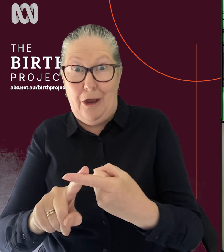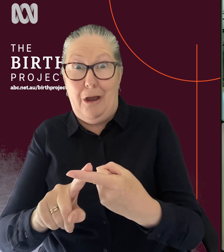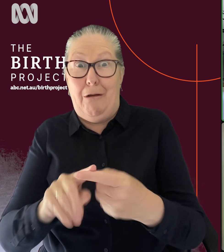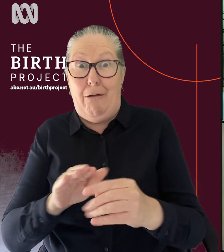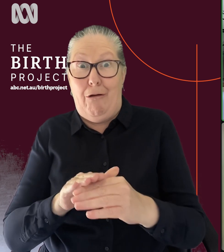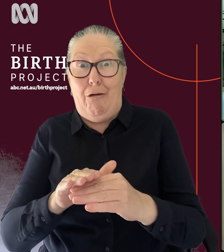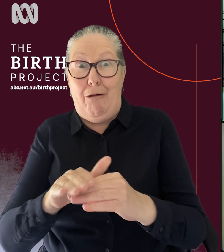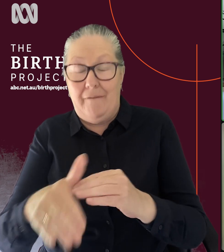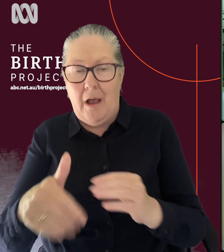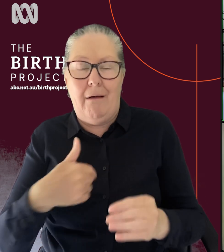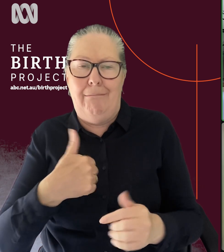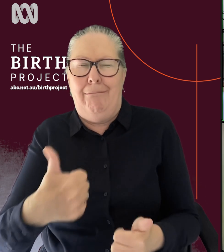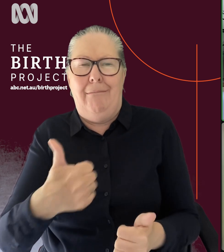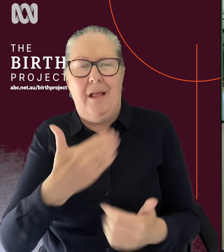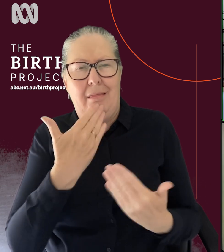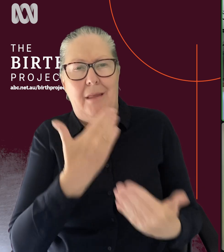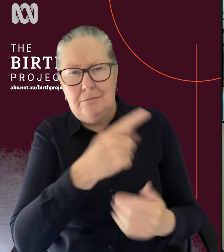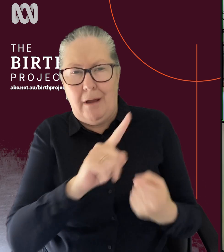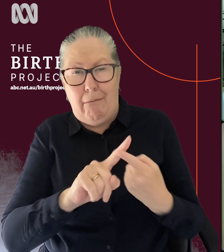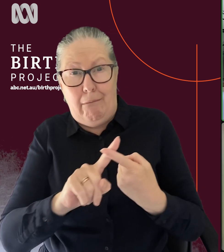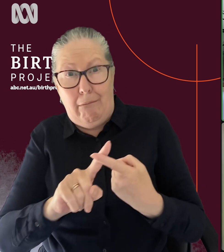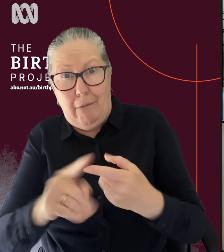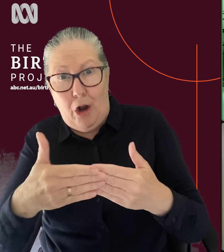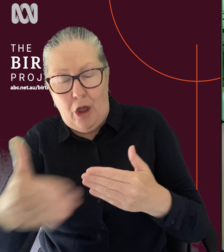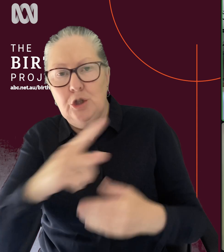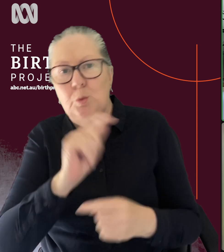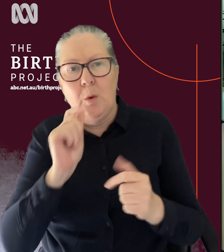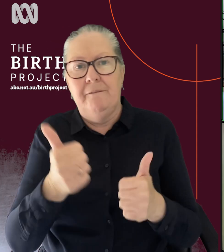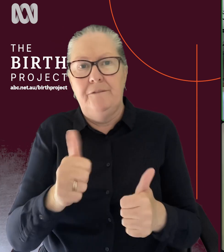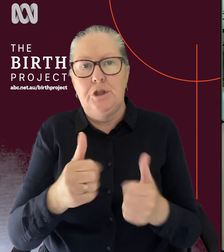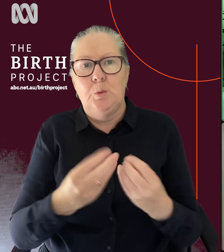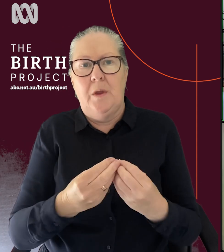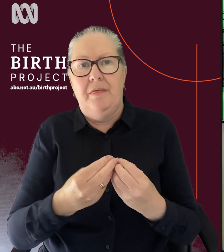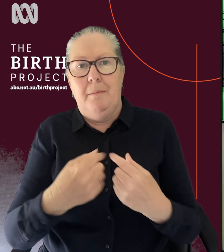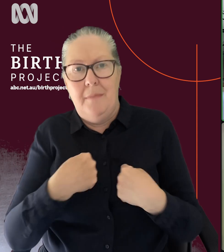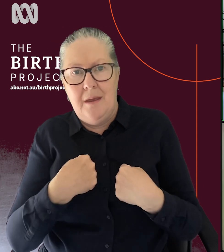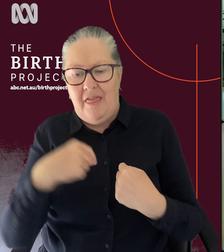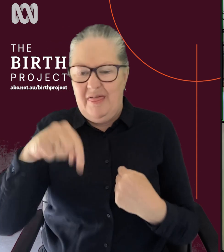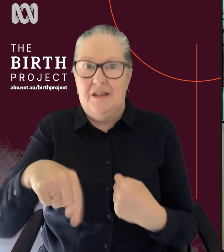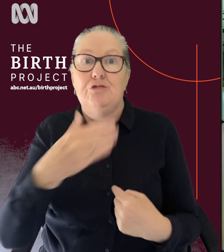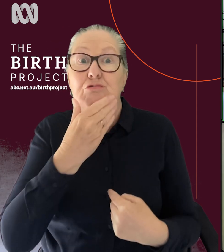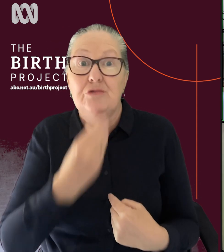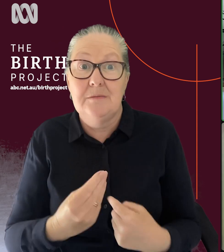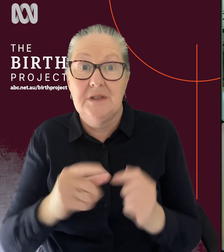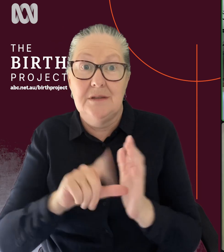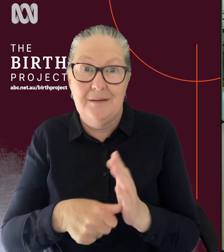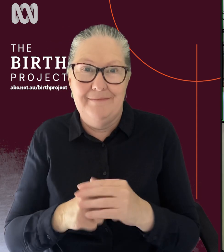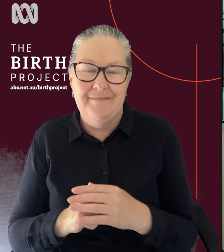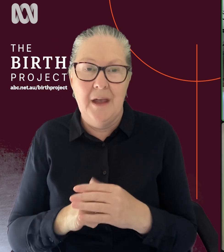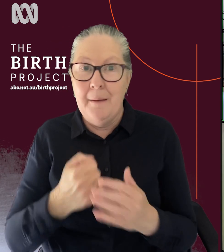love the fact she's stuck around and she's going to be finishing up with us this Christmas. And it's, you know, it's kind of my kids almost